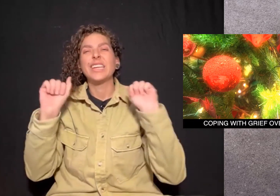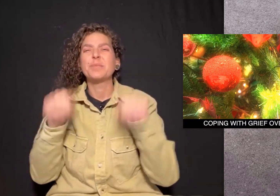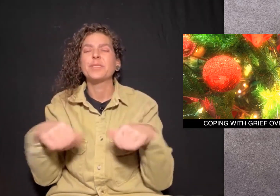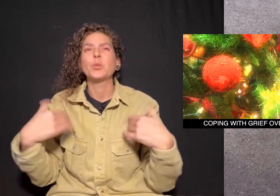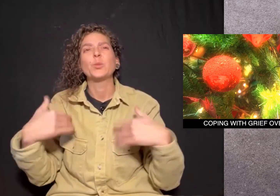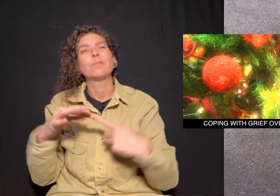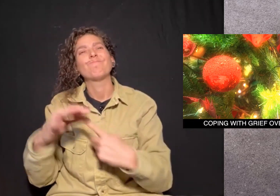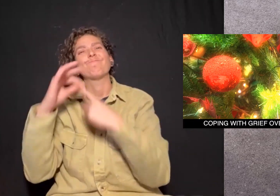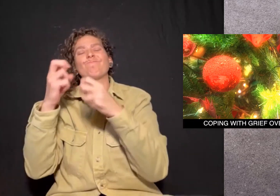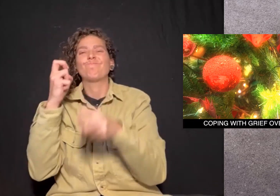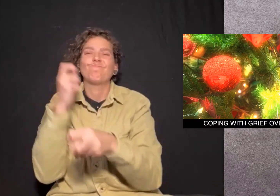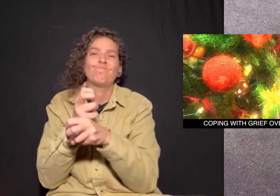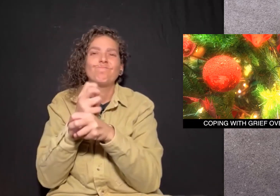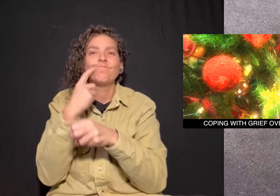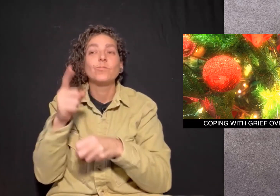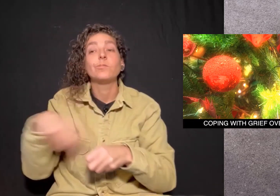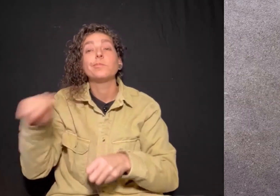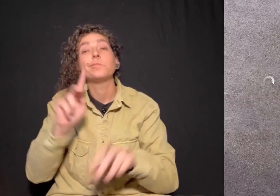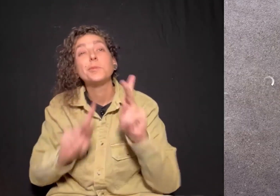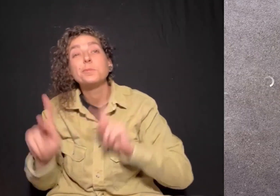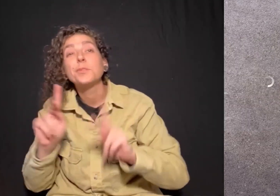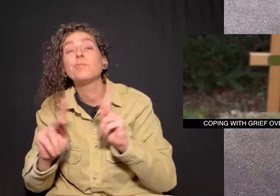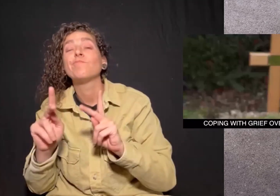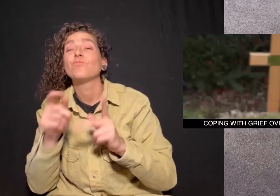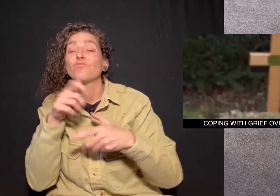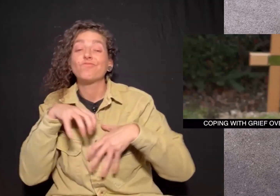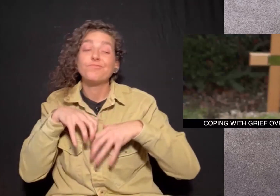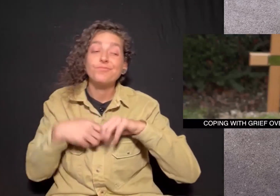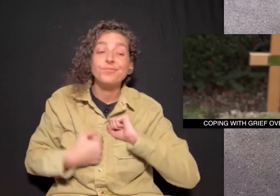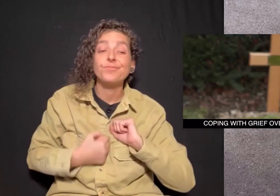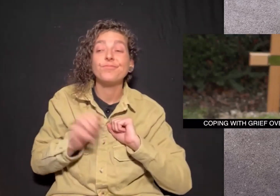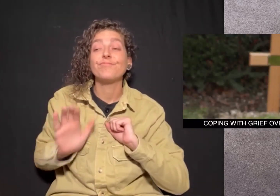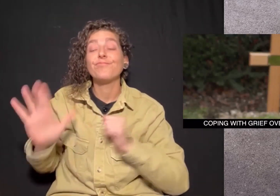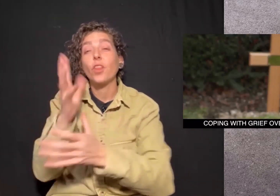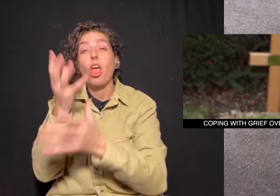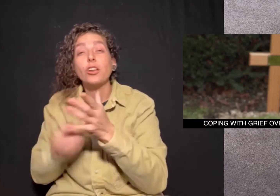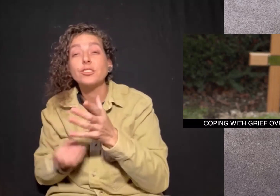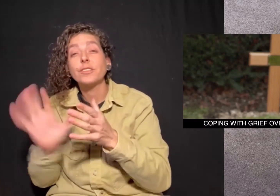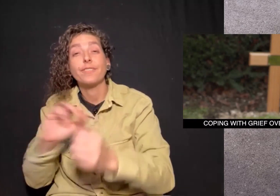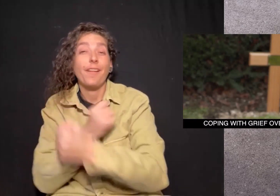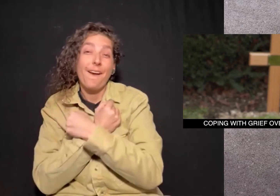The holidays can be especially hard for people grieving the loss of a loved one.